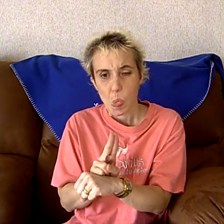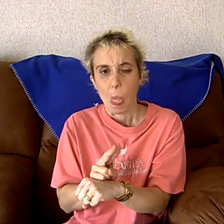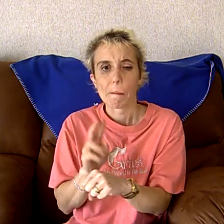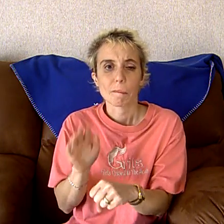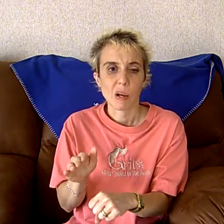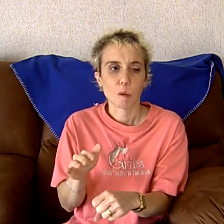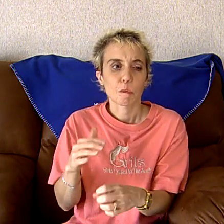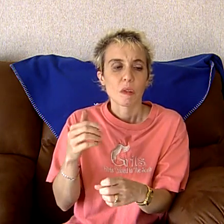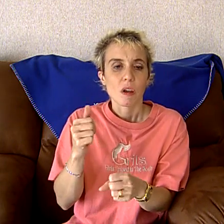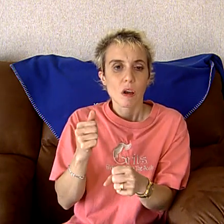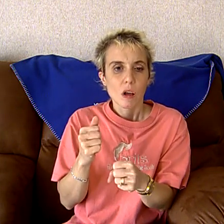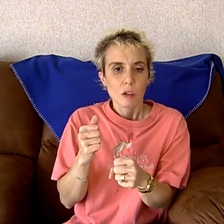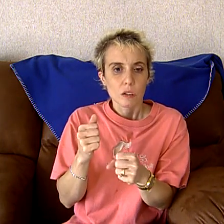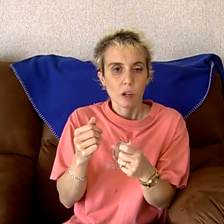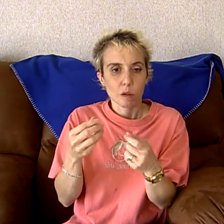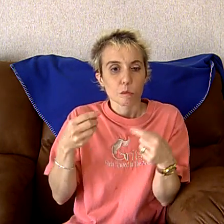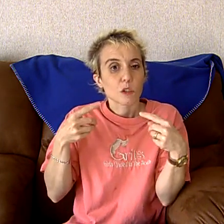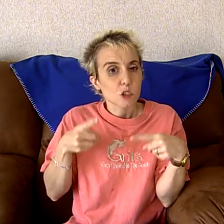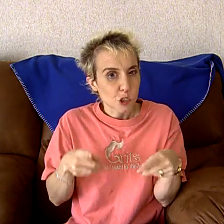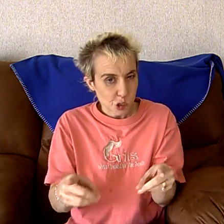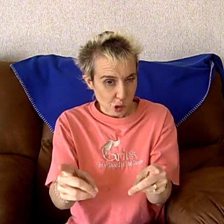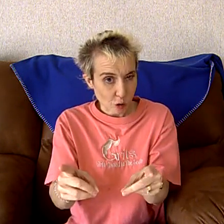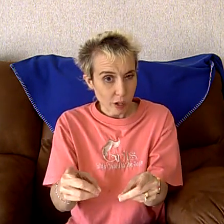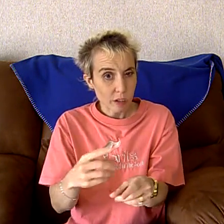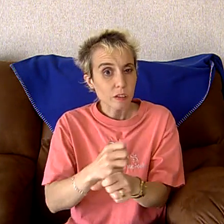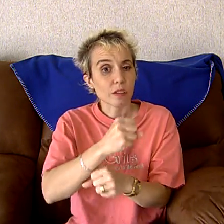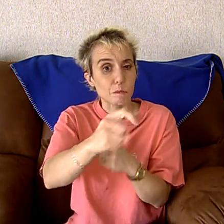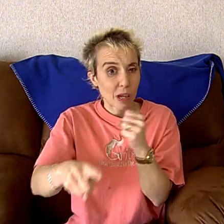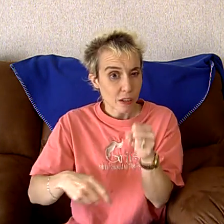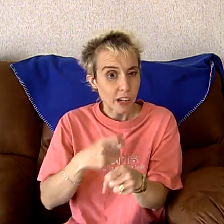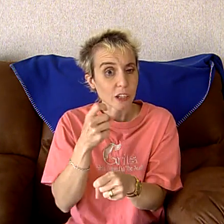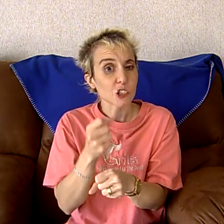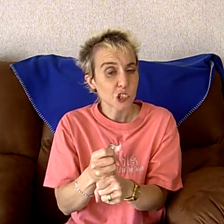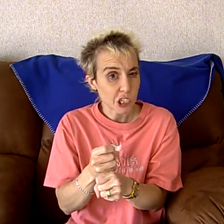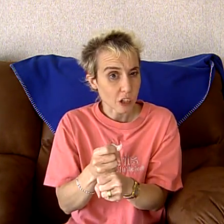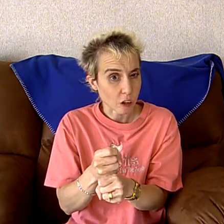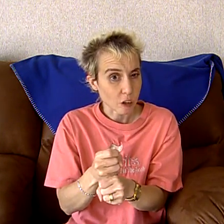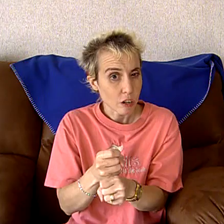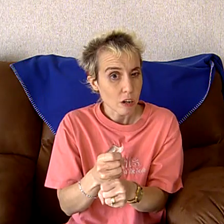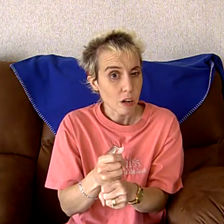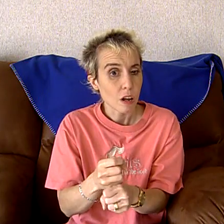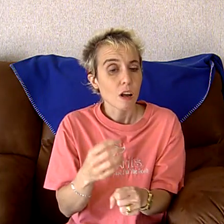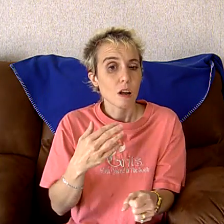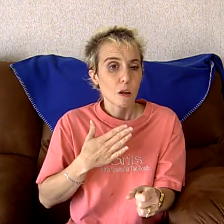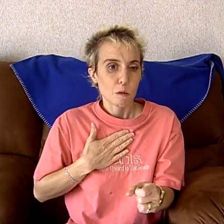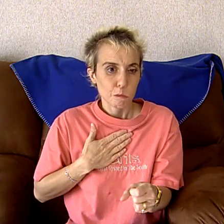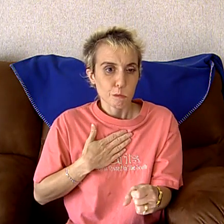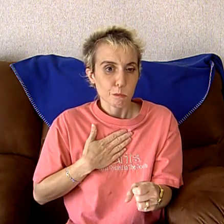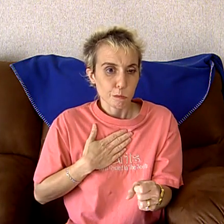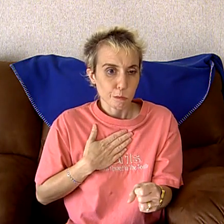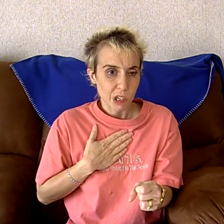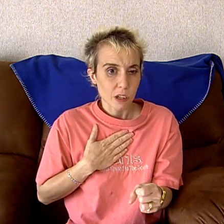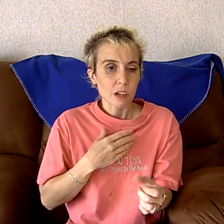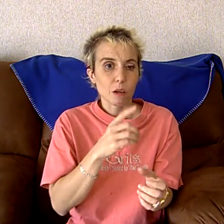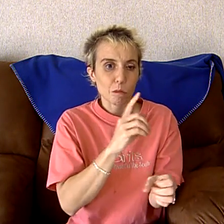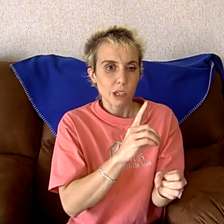Well, um, during the past year, me and my